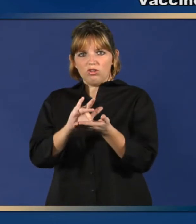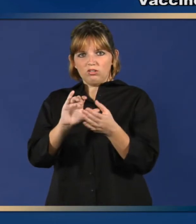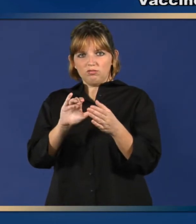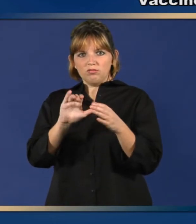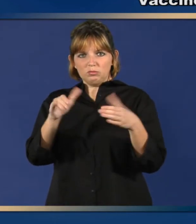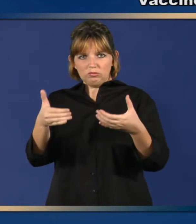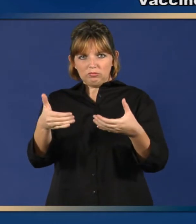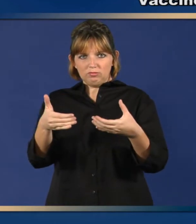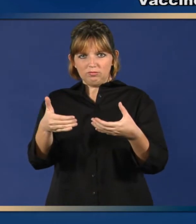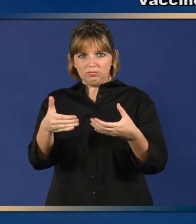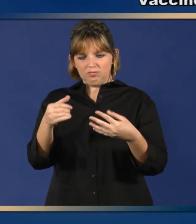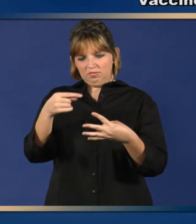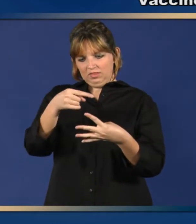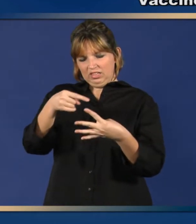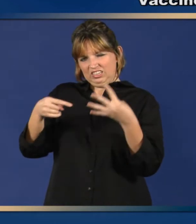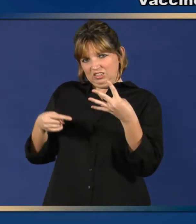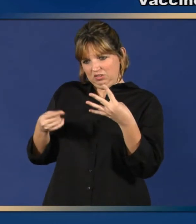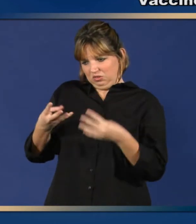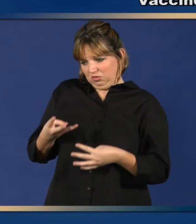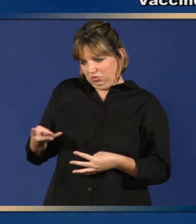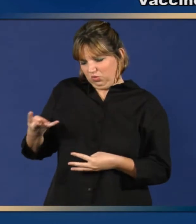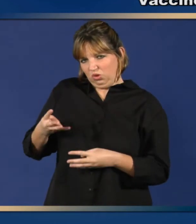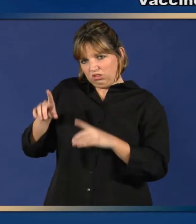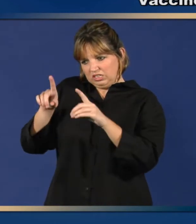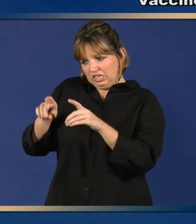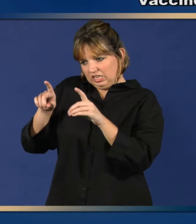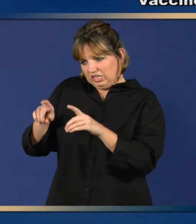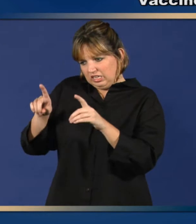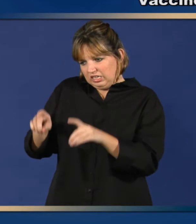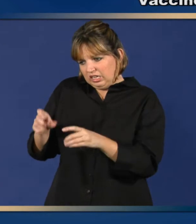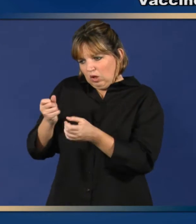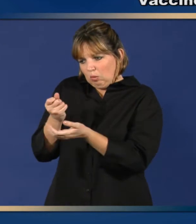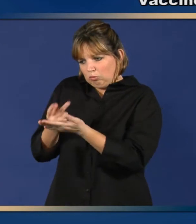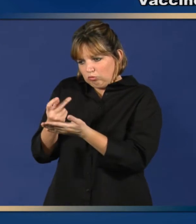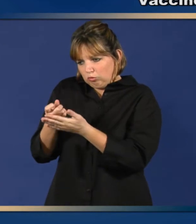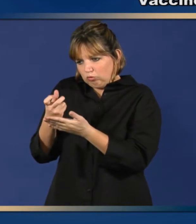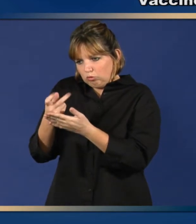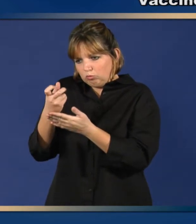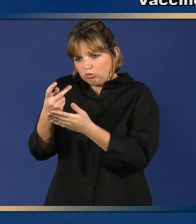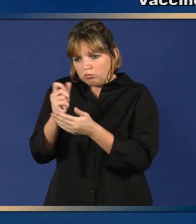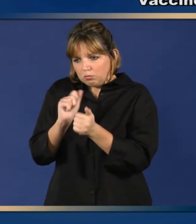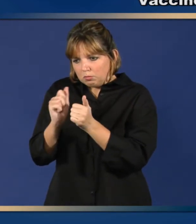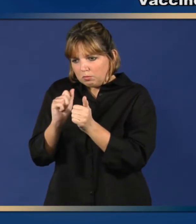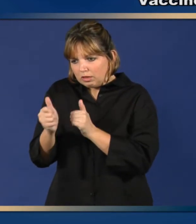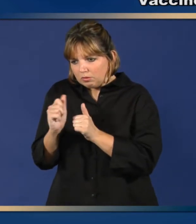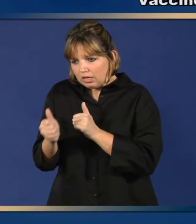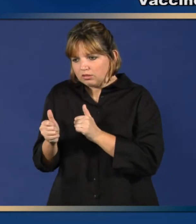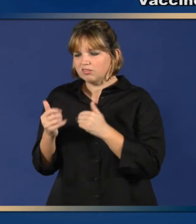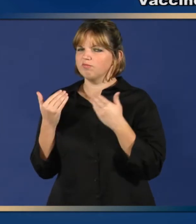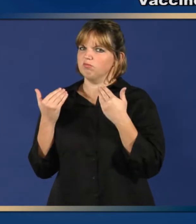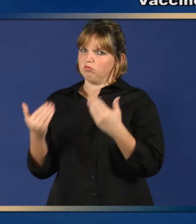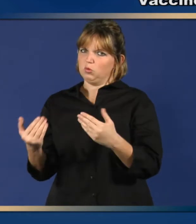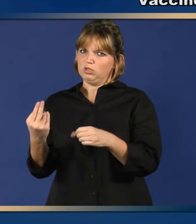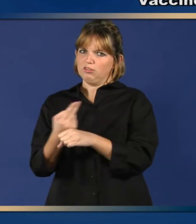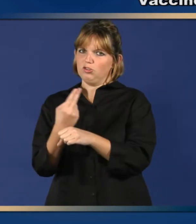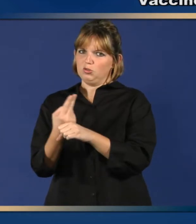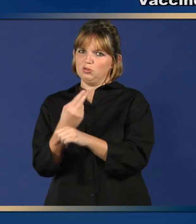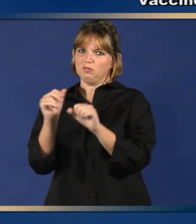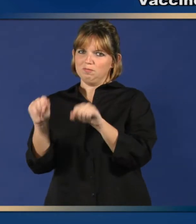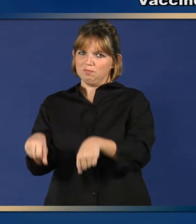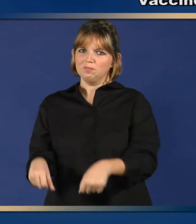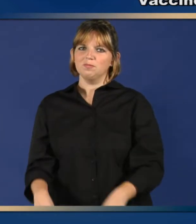and the American Academy of Family Physicians, before a vaccine is officially